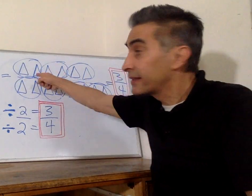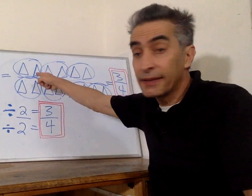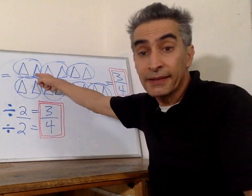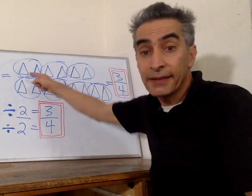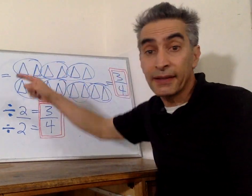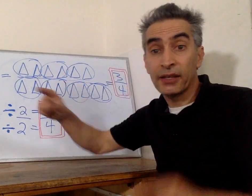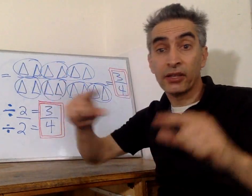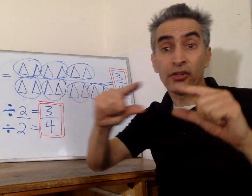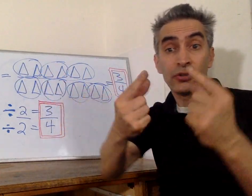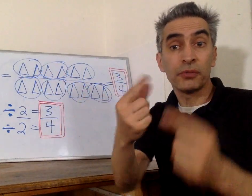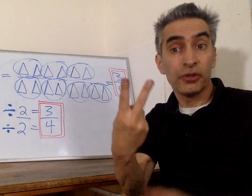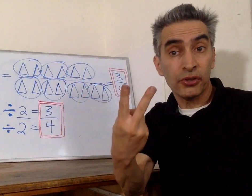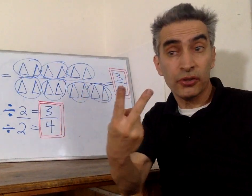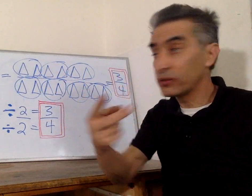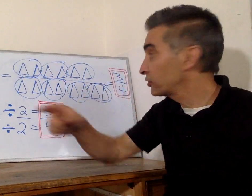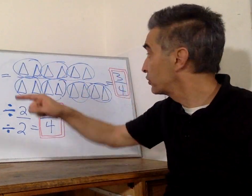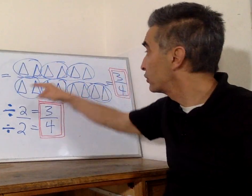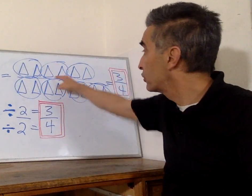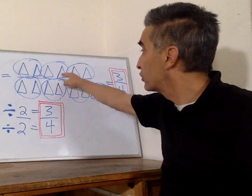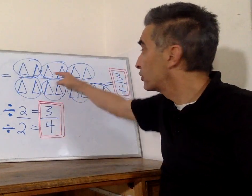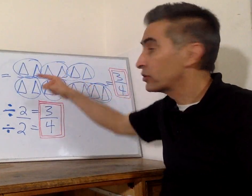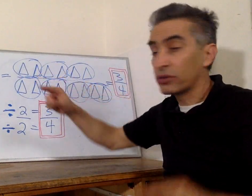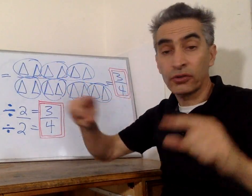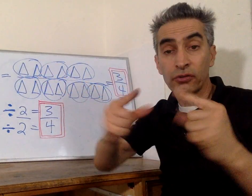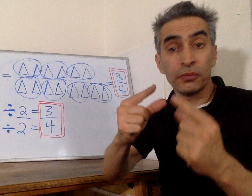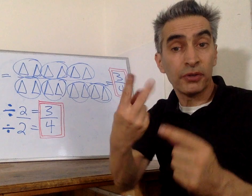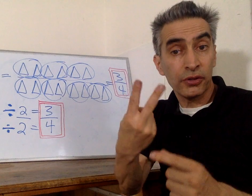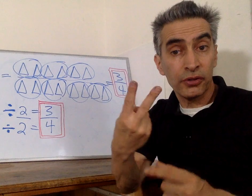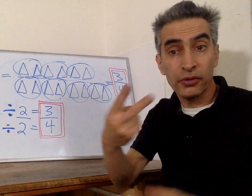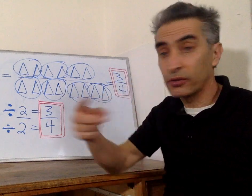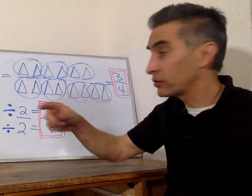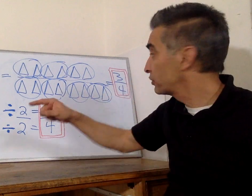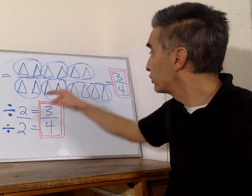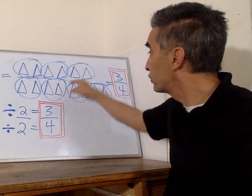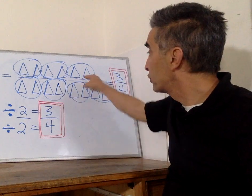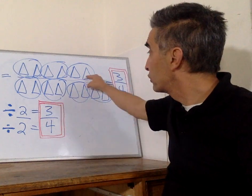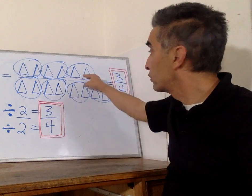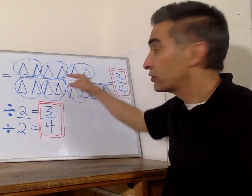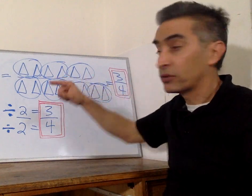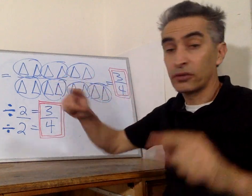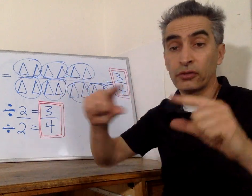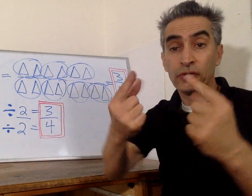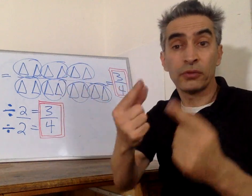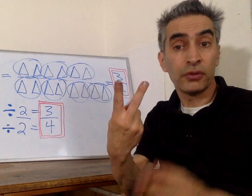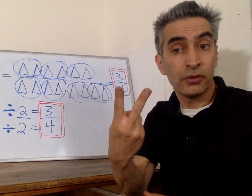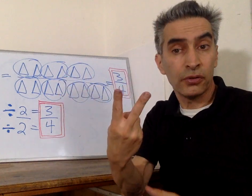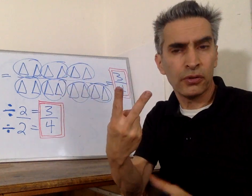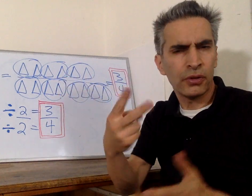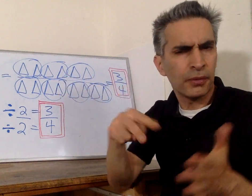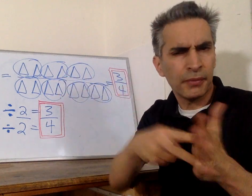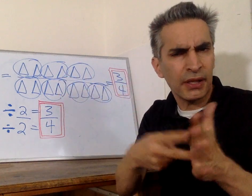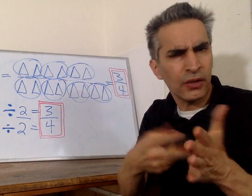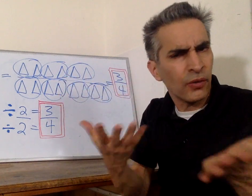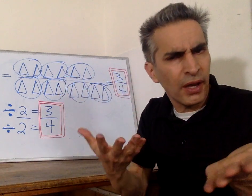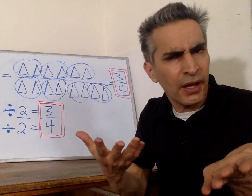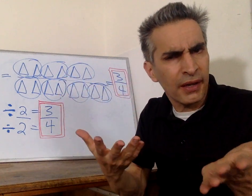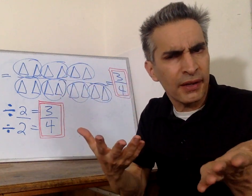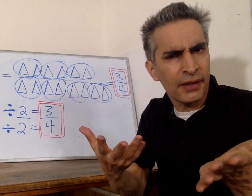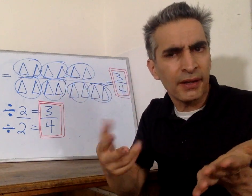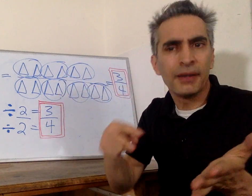You see this group of two? And this group of two? And this group of two? two? What does all